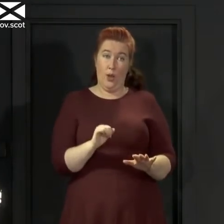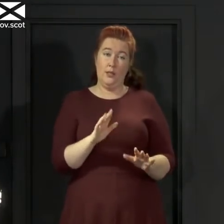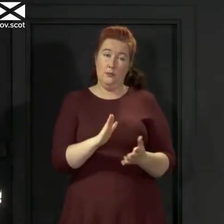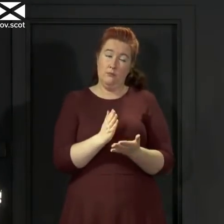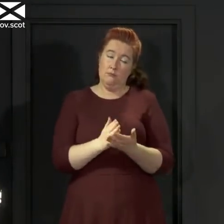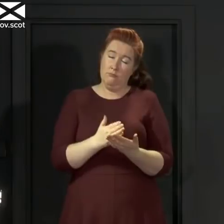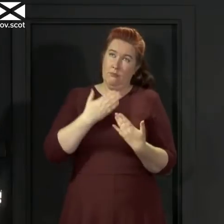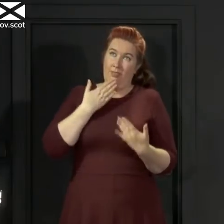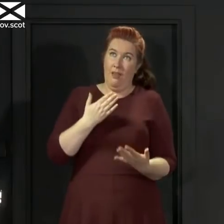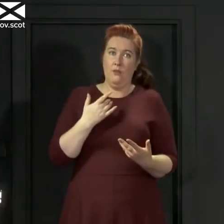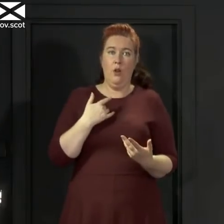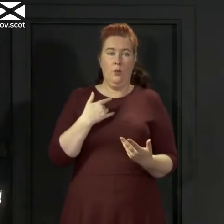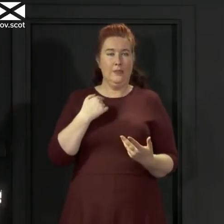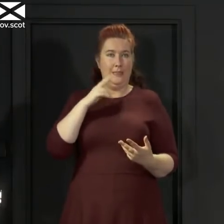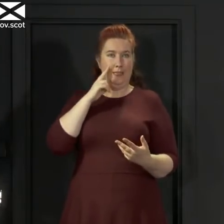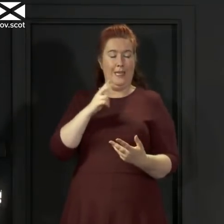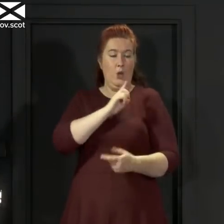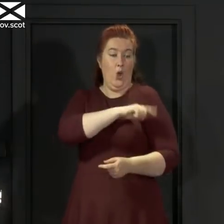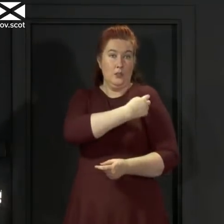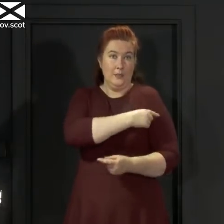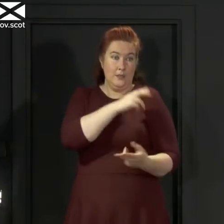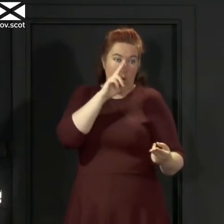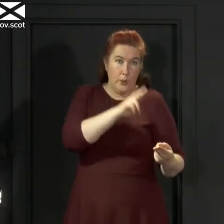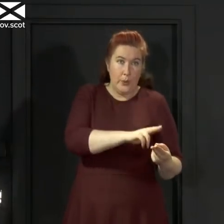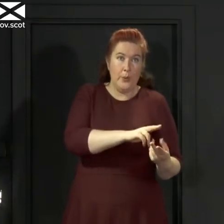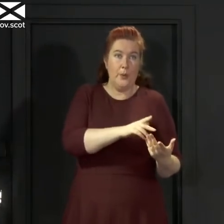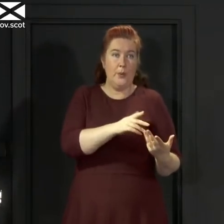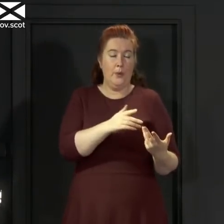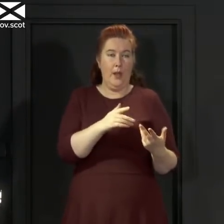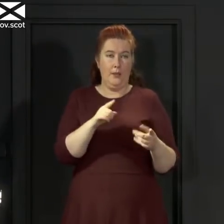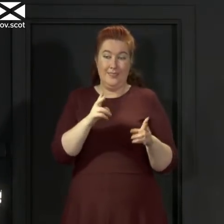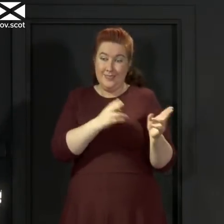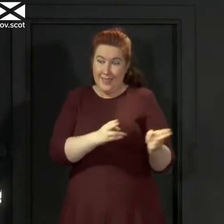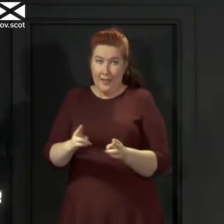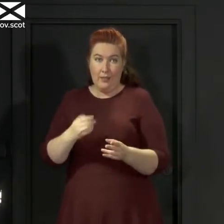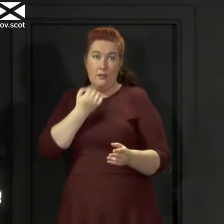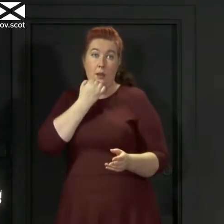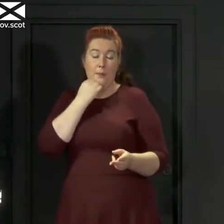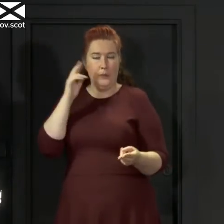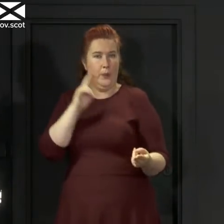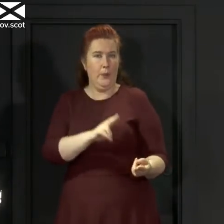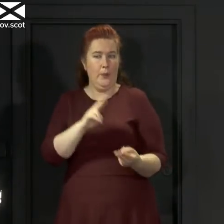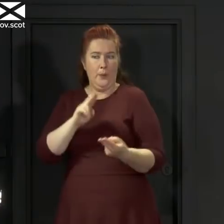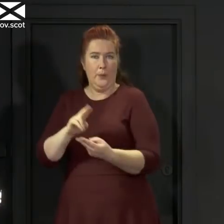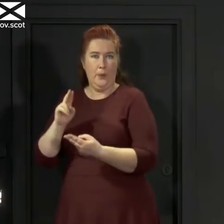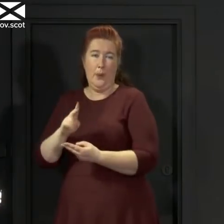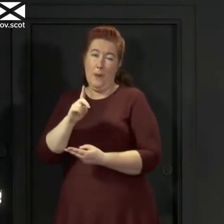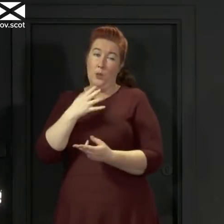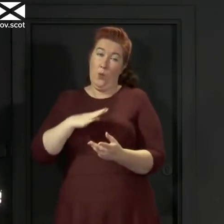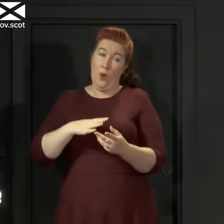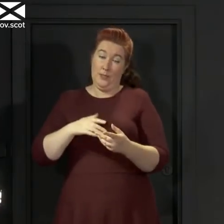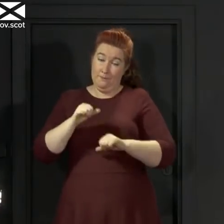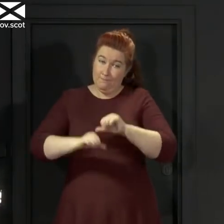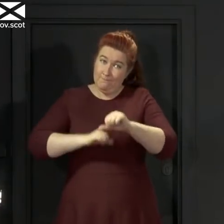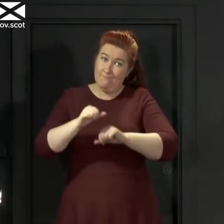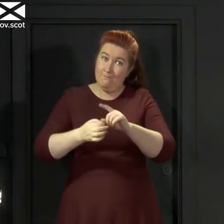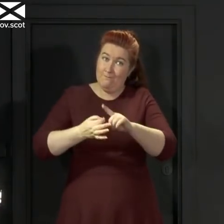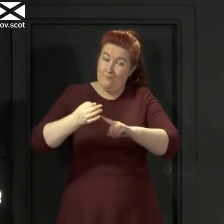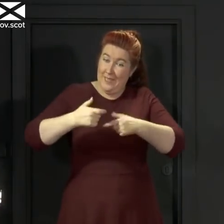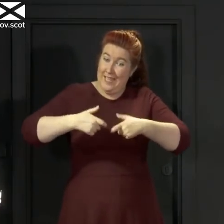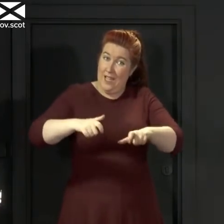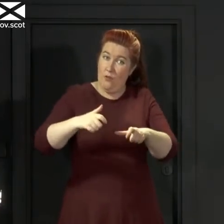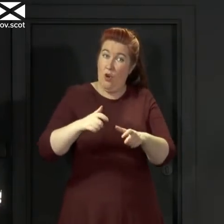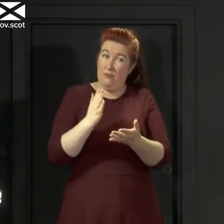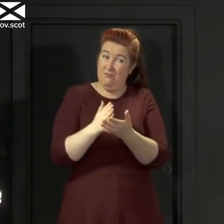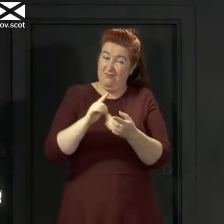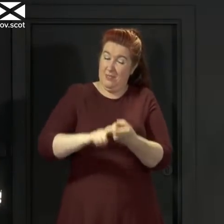associated statistics around hospital admissions and deaths go in the right direction but keeping that progress going in that right direction depends on